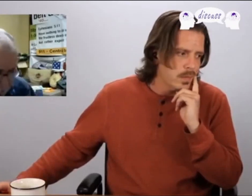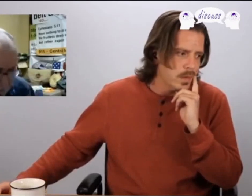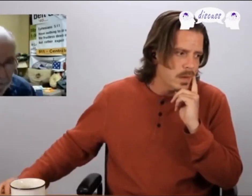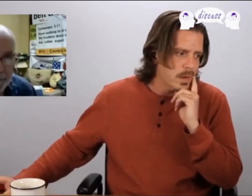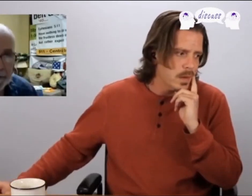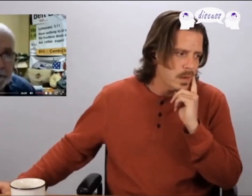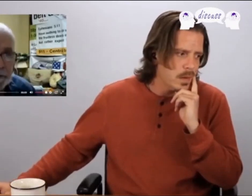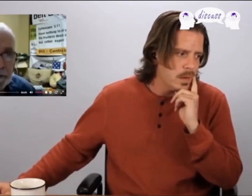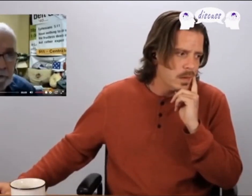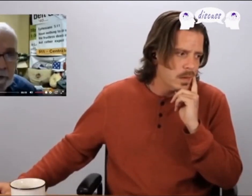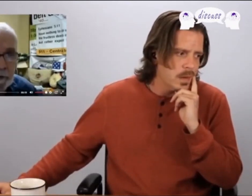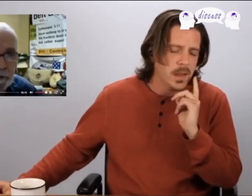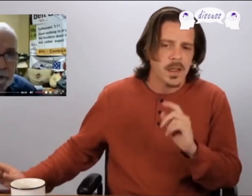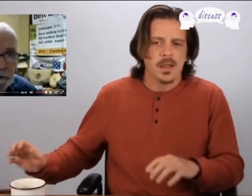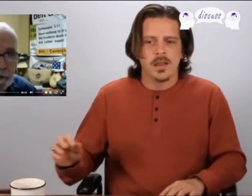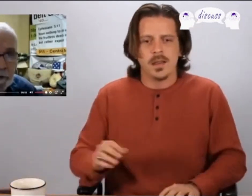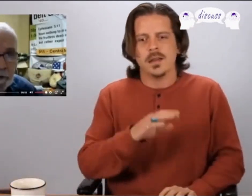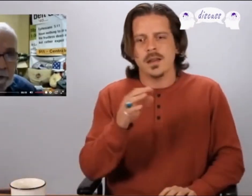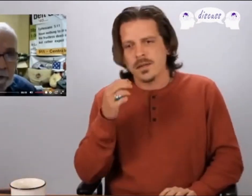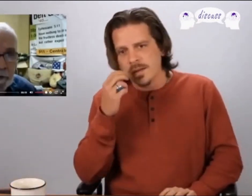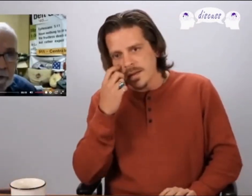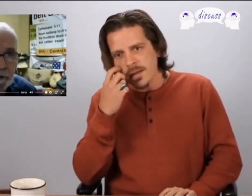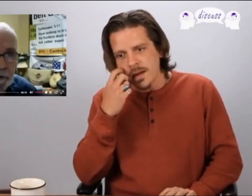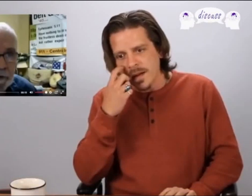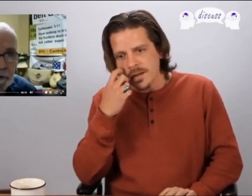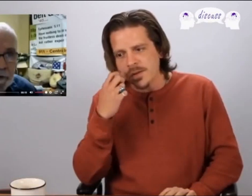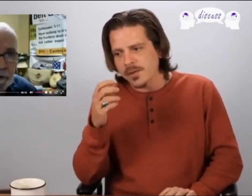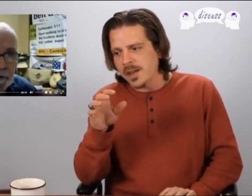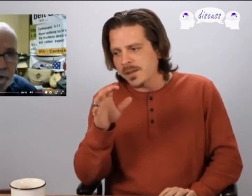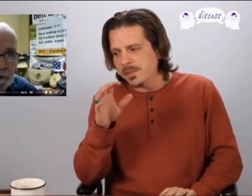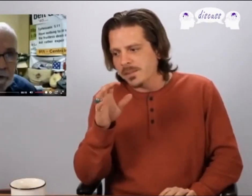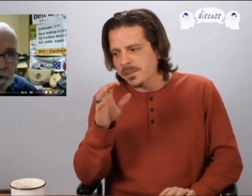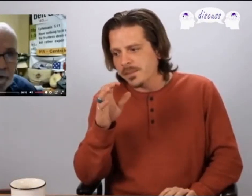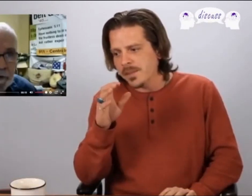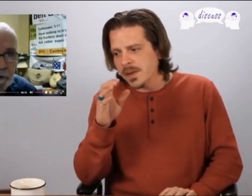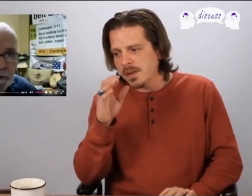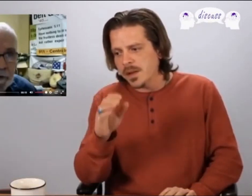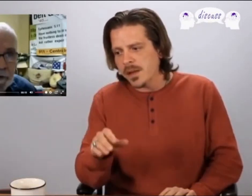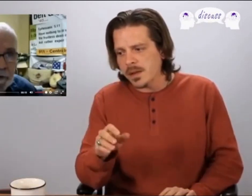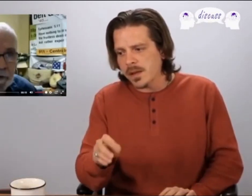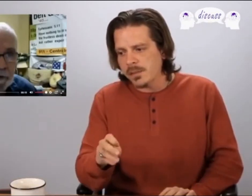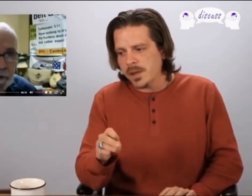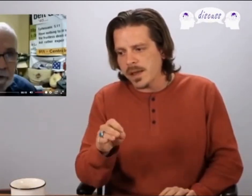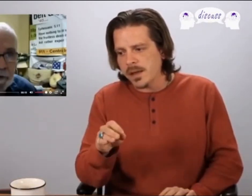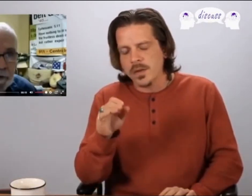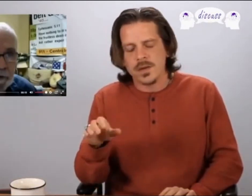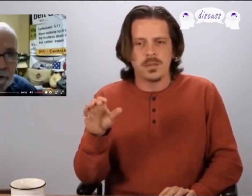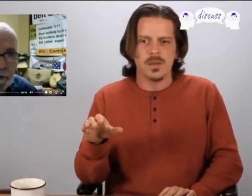in another matter so I'll give her three more now just an FYI to Cynthia claimed that her son was